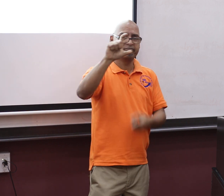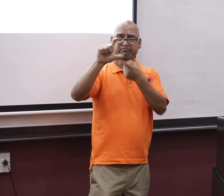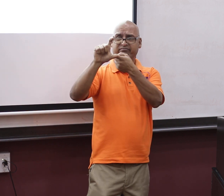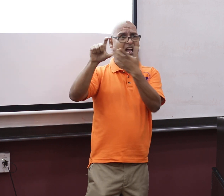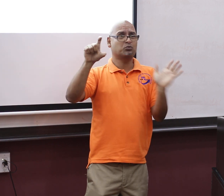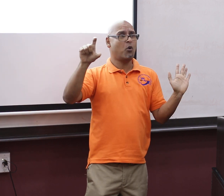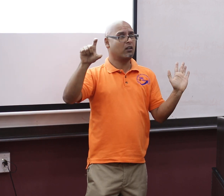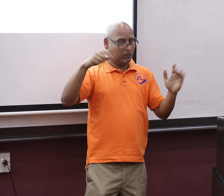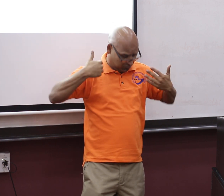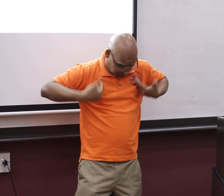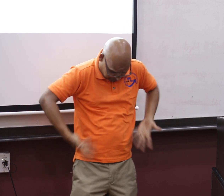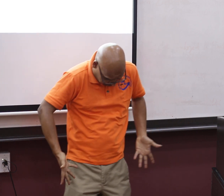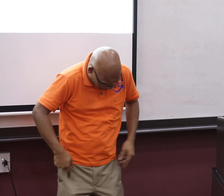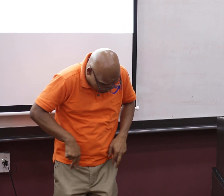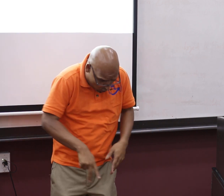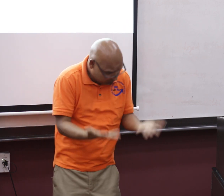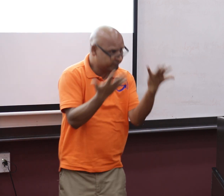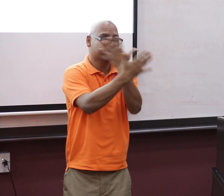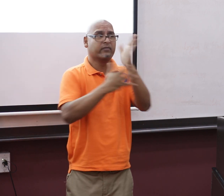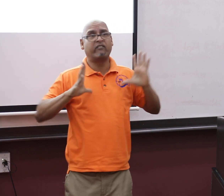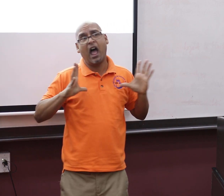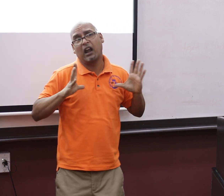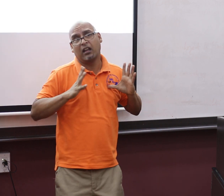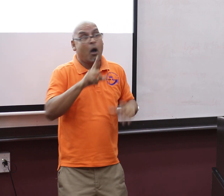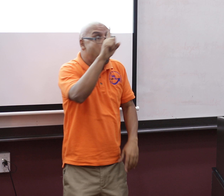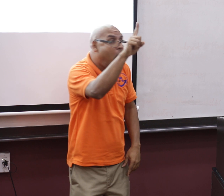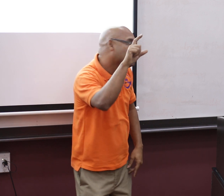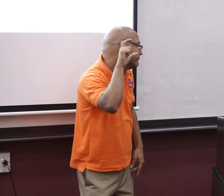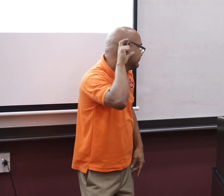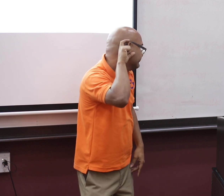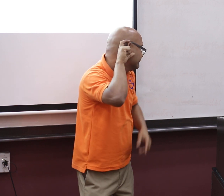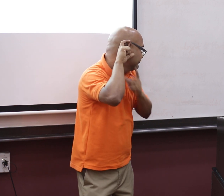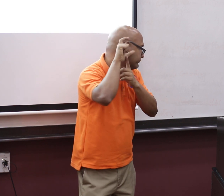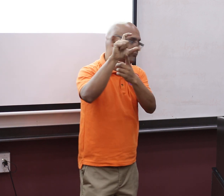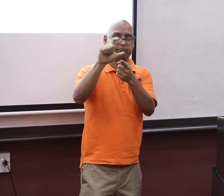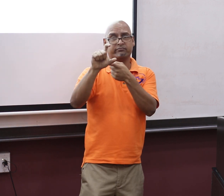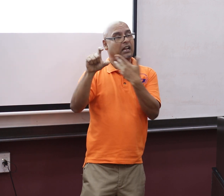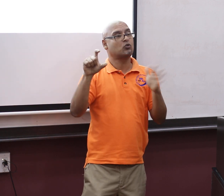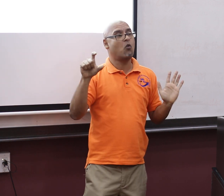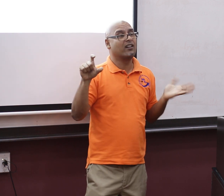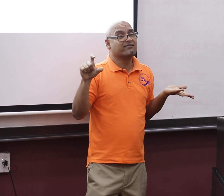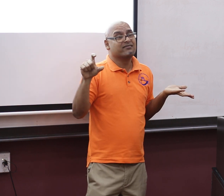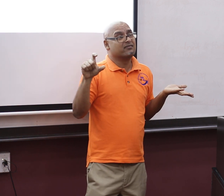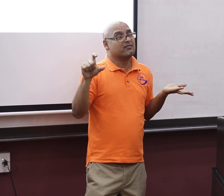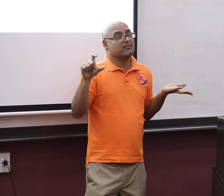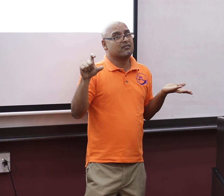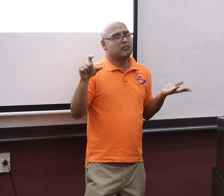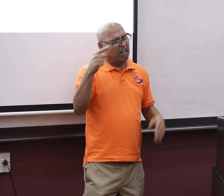You know, we have that symbol with an ear, with a line through it. That's how we're seen sometimes, just that, a